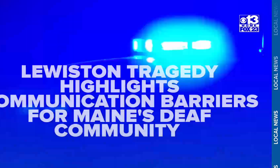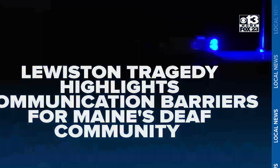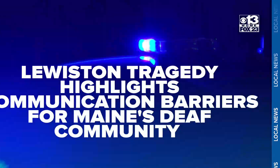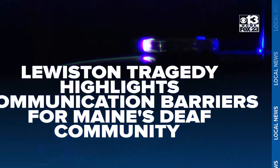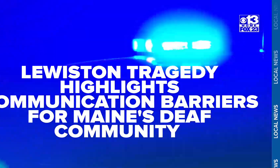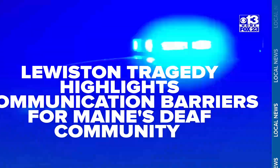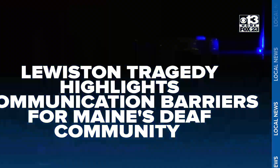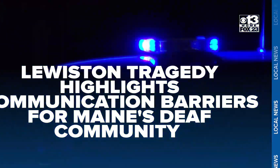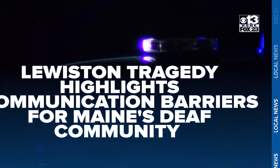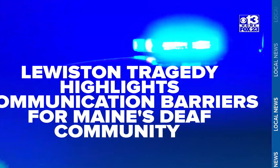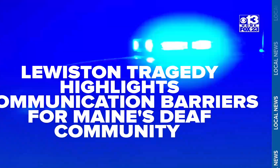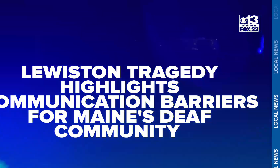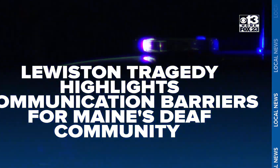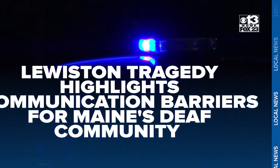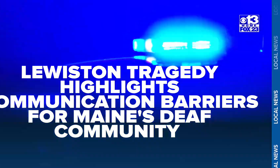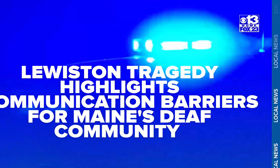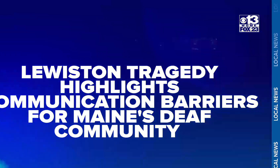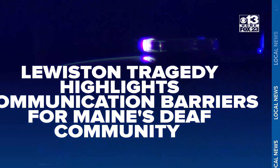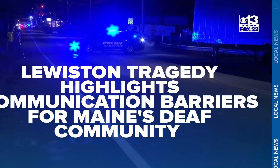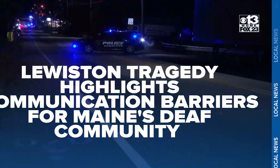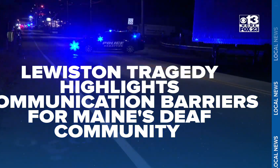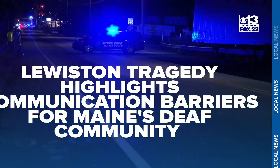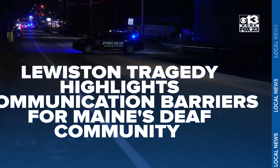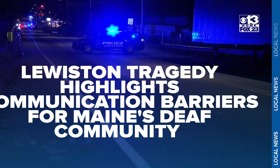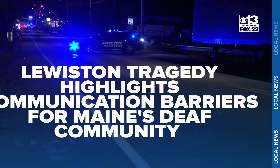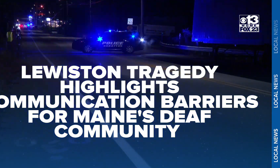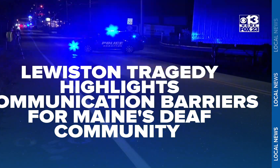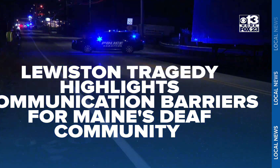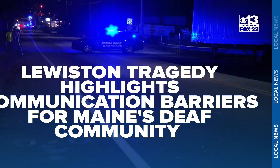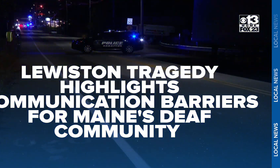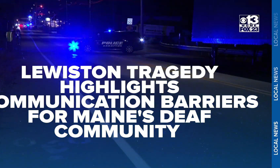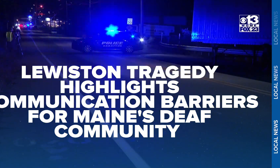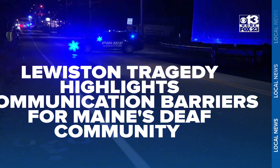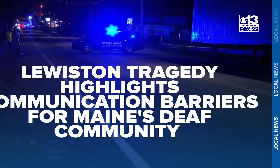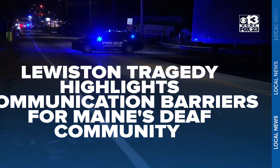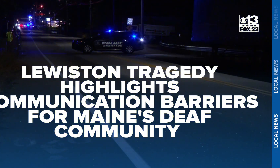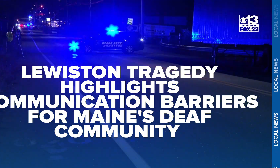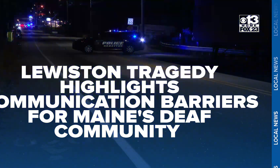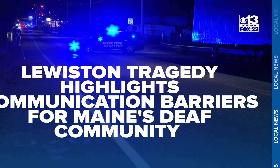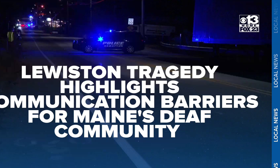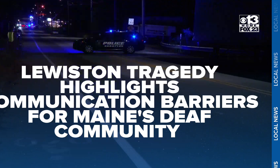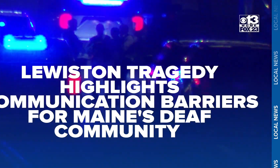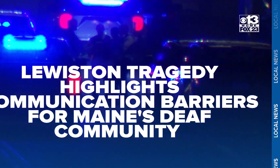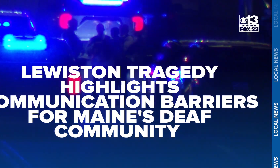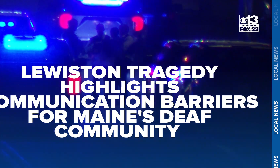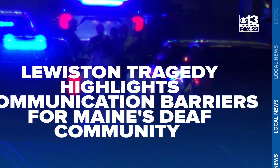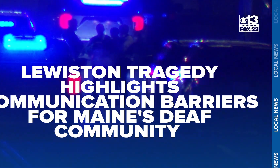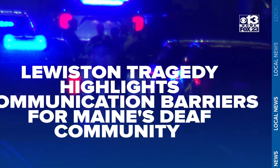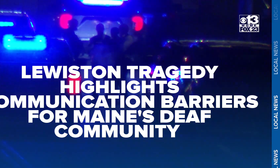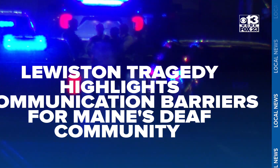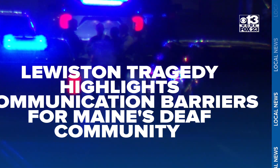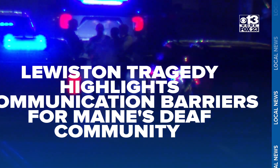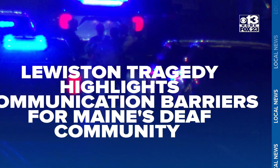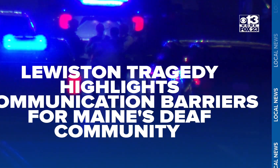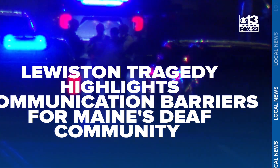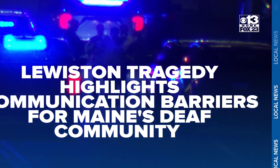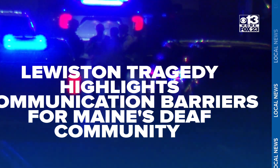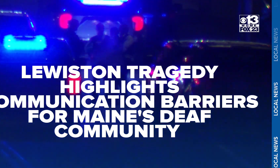Four deaf community members died that night at Schmenghi's Bar and Grill. Shortly after, televised press briefings with the